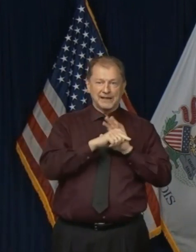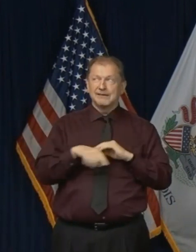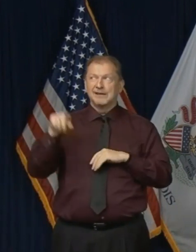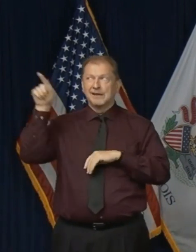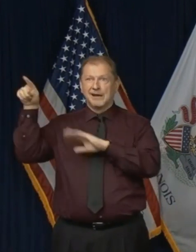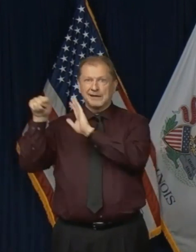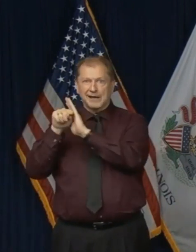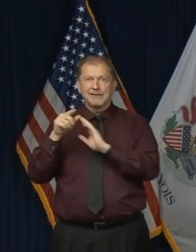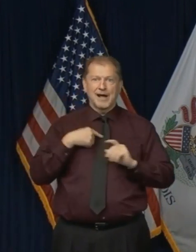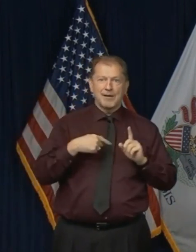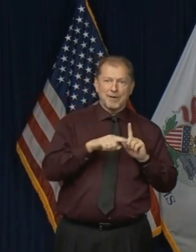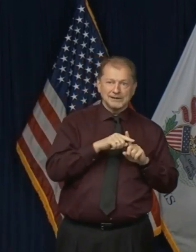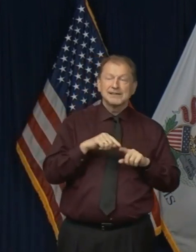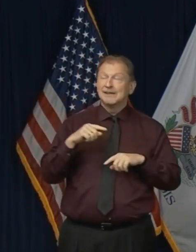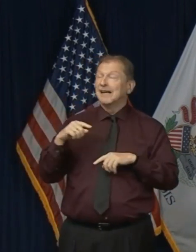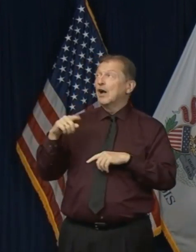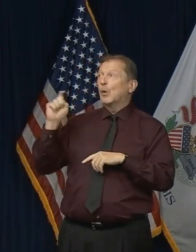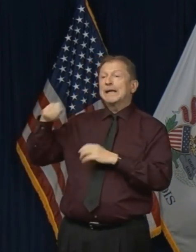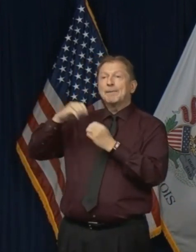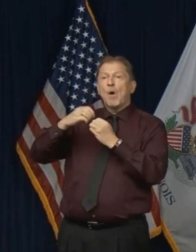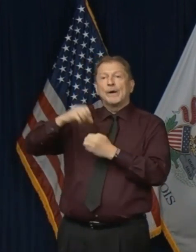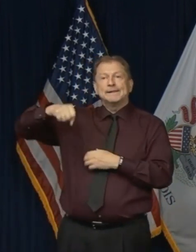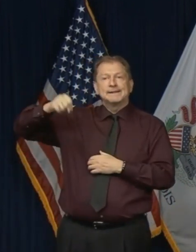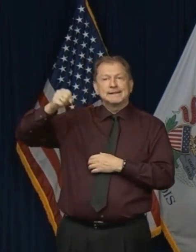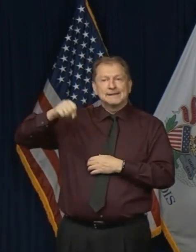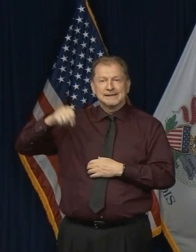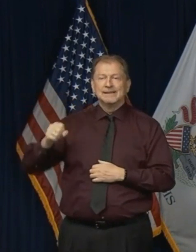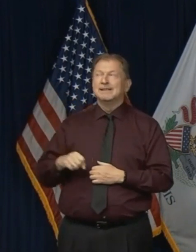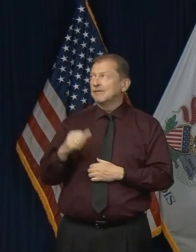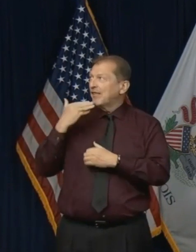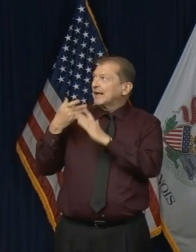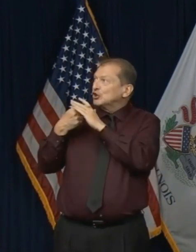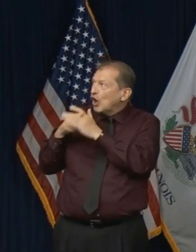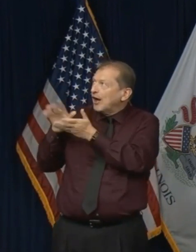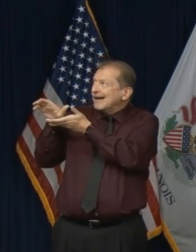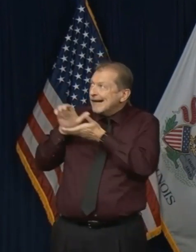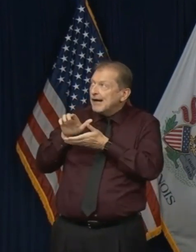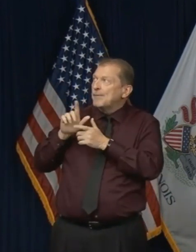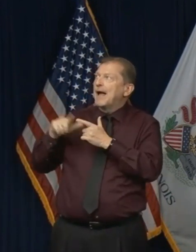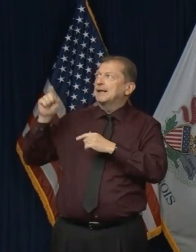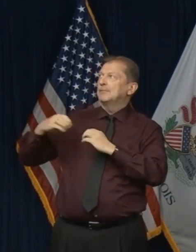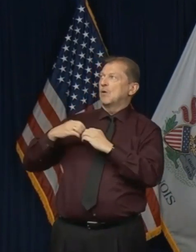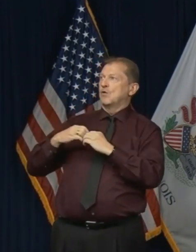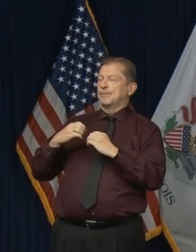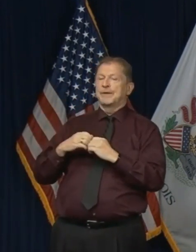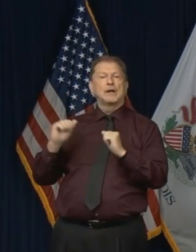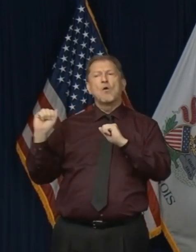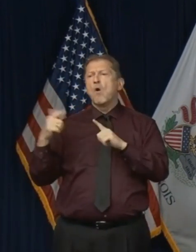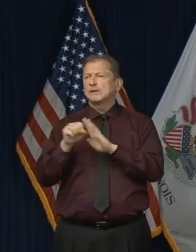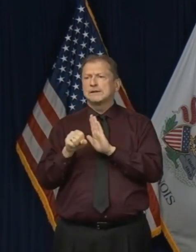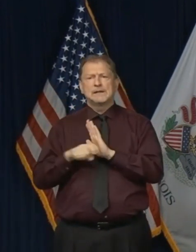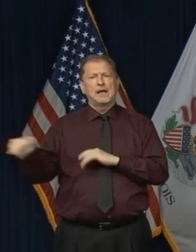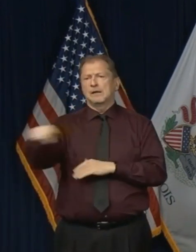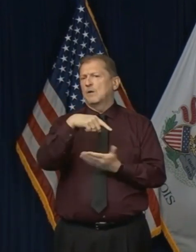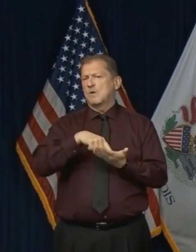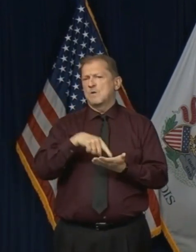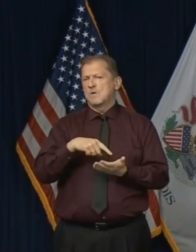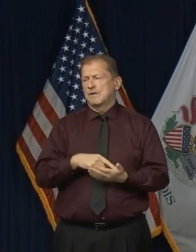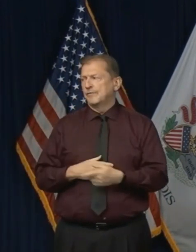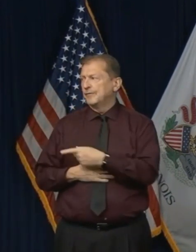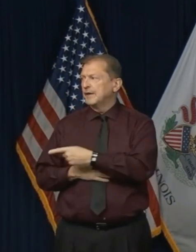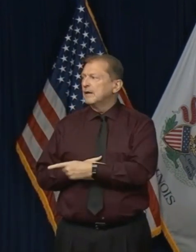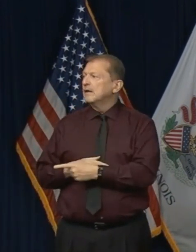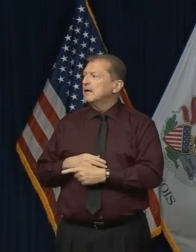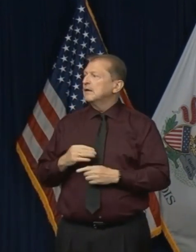going to need more. Every state is going to need more because this is, you know, every state's revenues have cratered. With African Americans